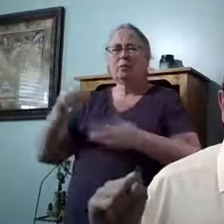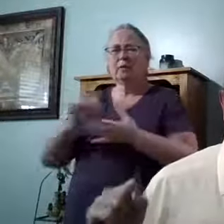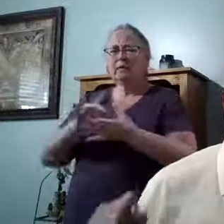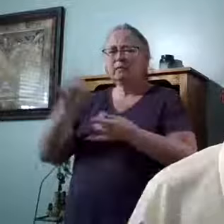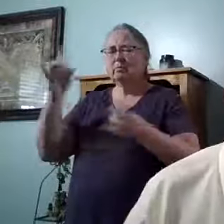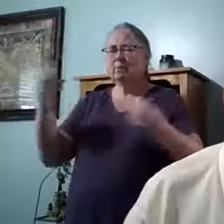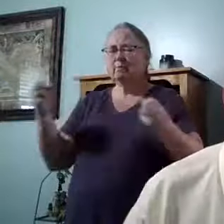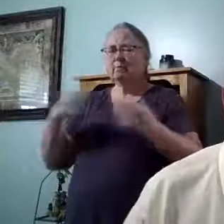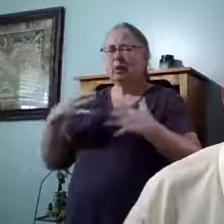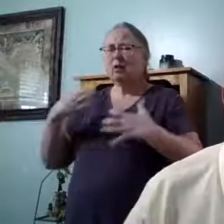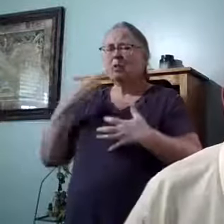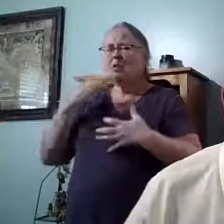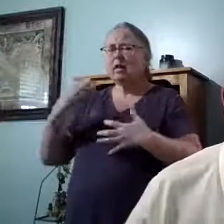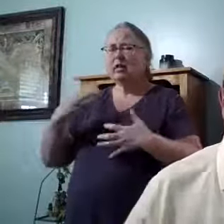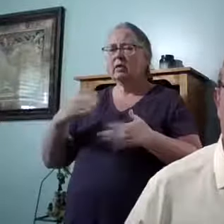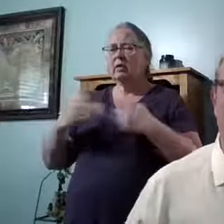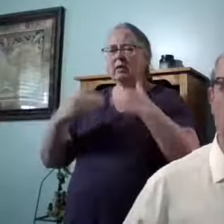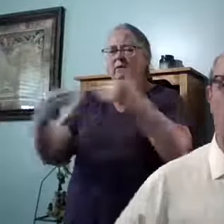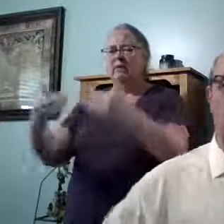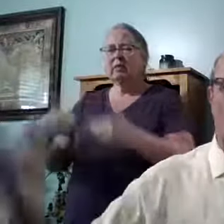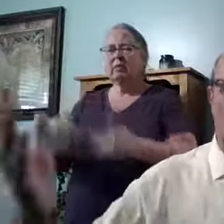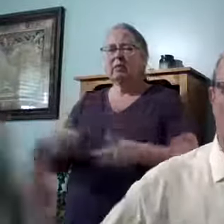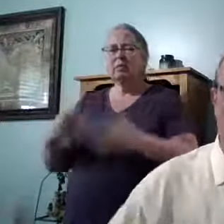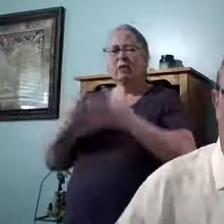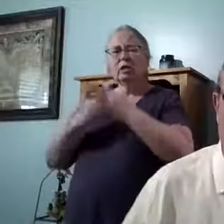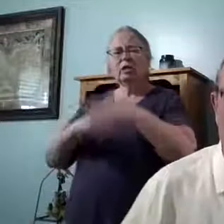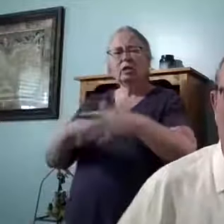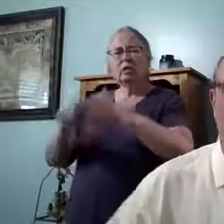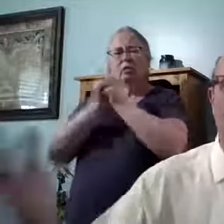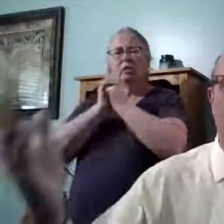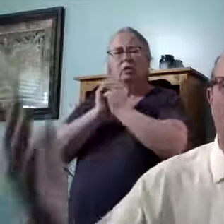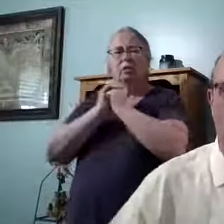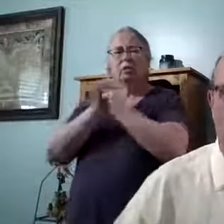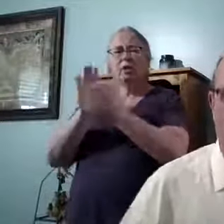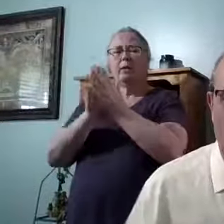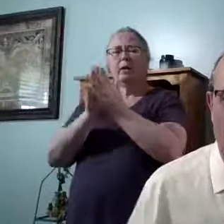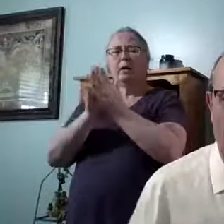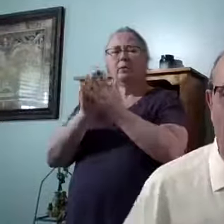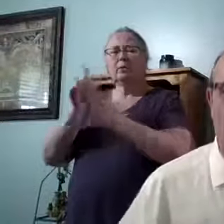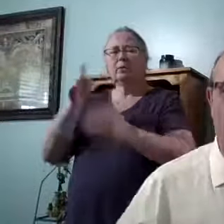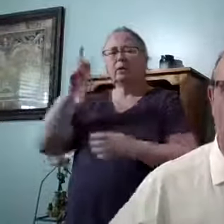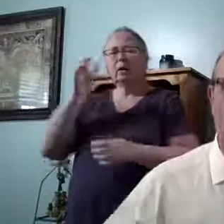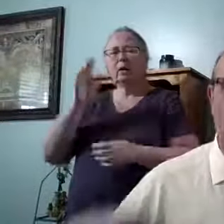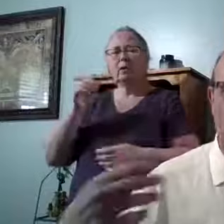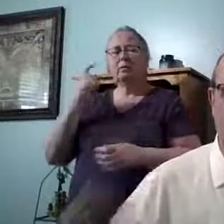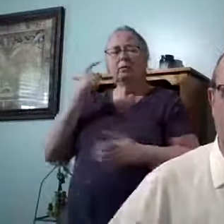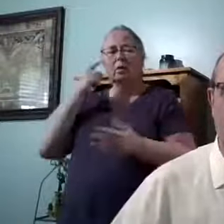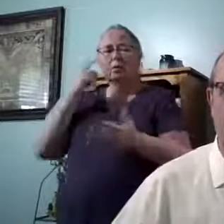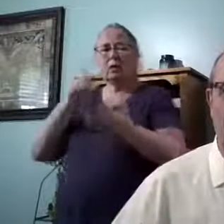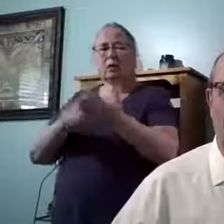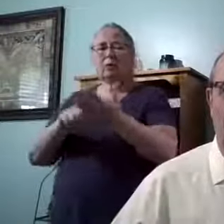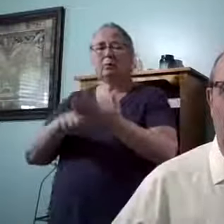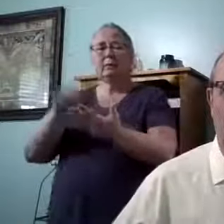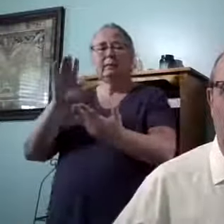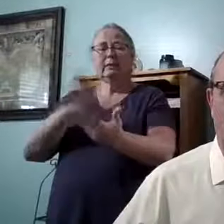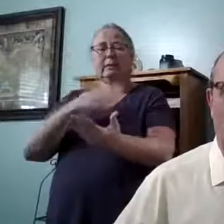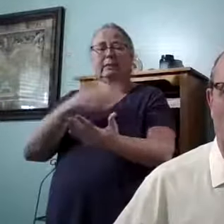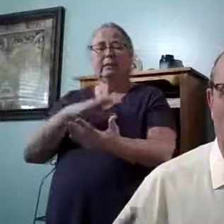and we're thanking you in advance. We're going to just start worshiping you and praising you. Have you ever noticed by singing